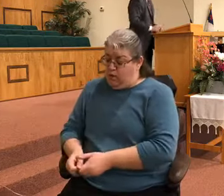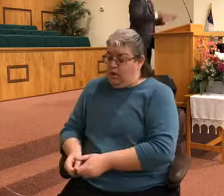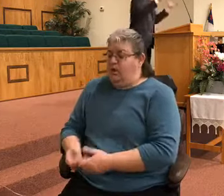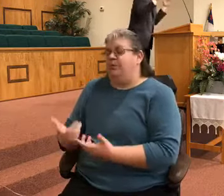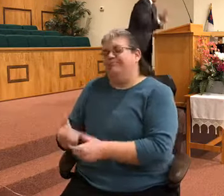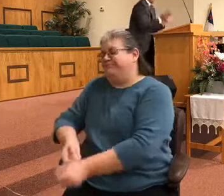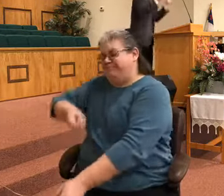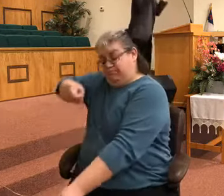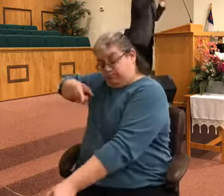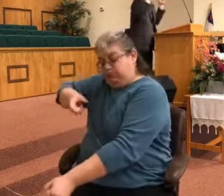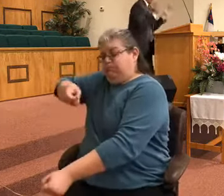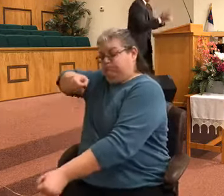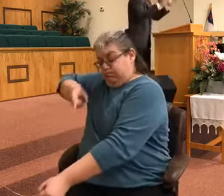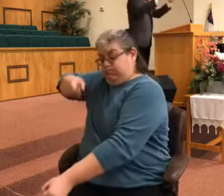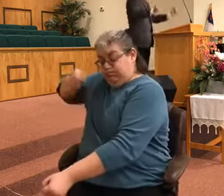And the prophet got angry.